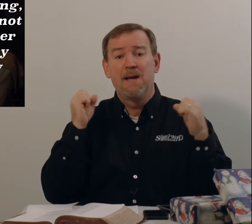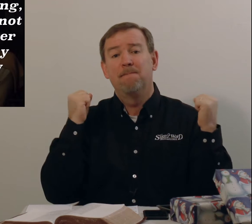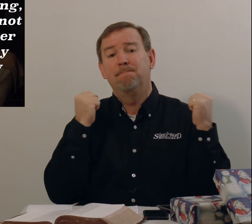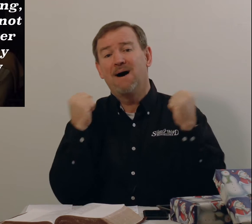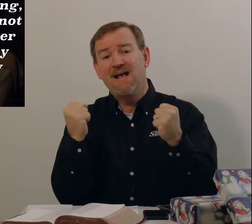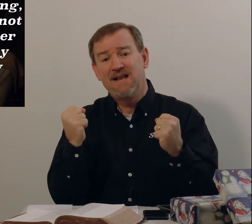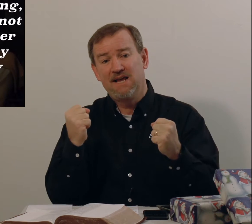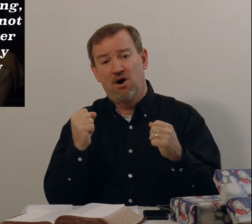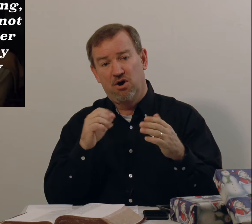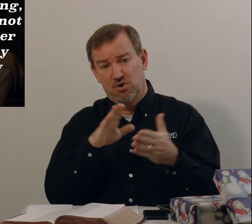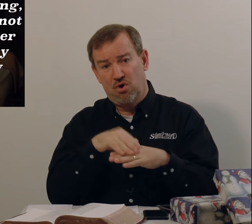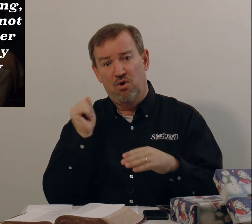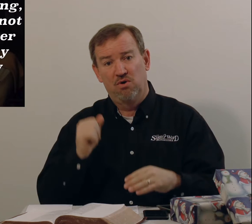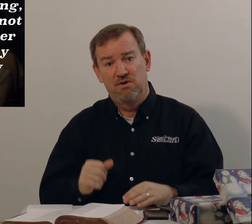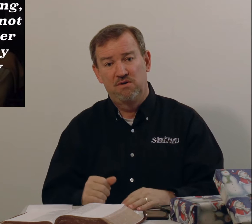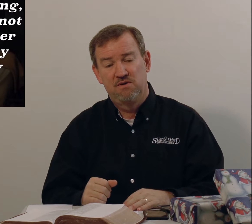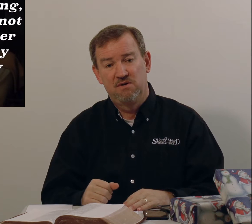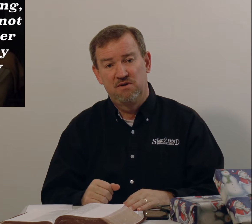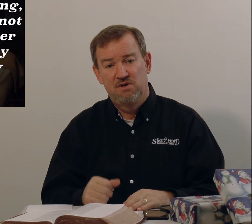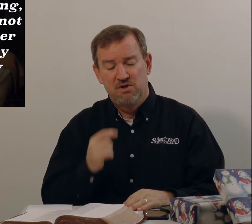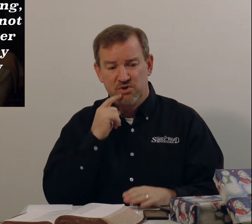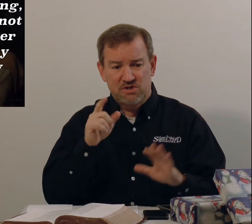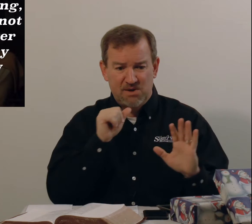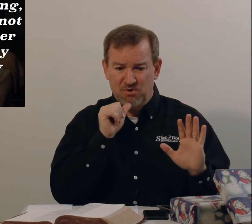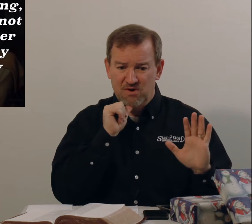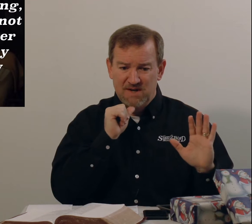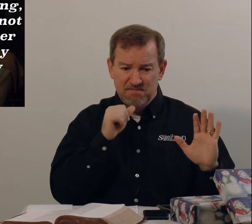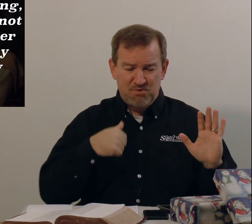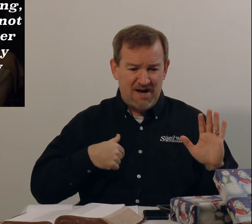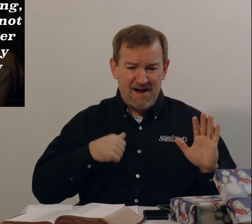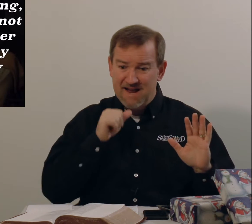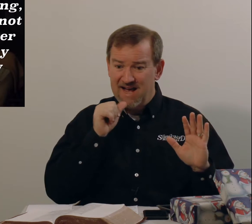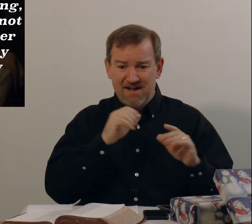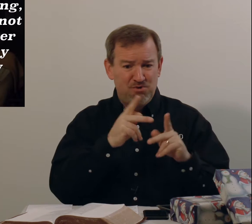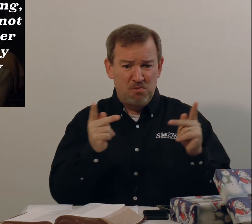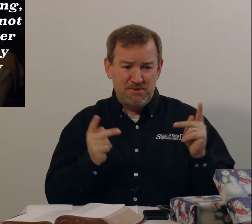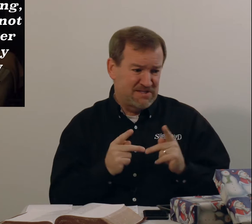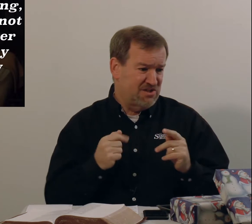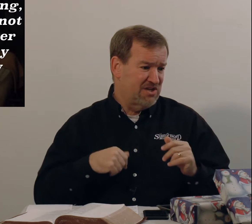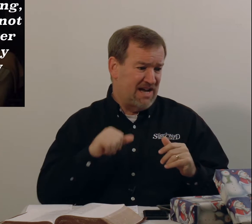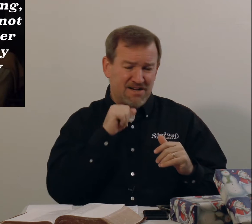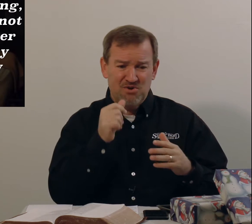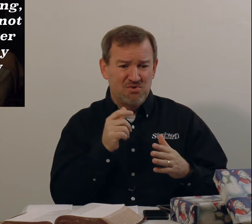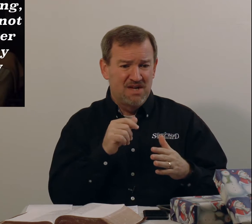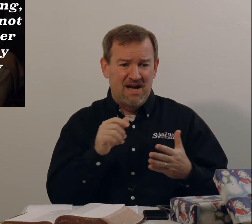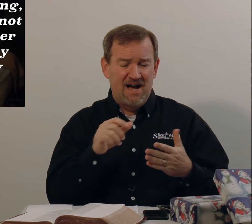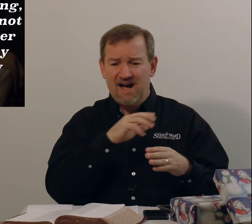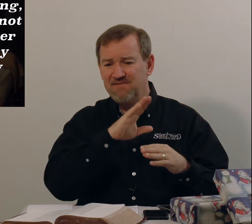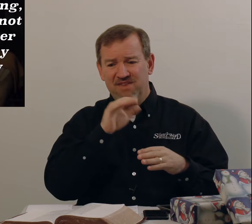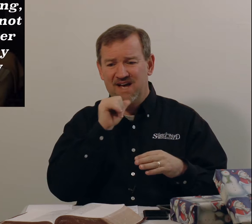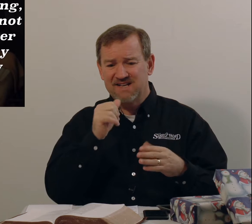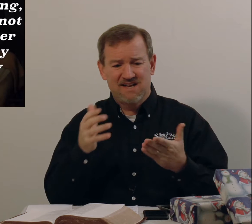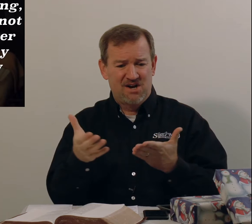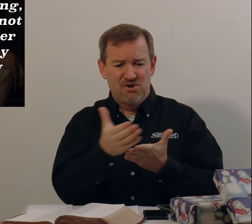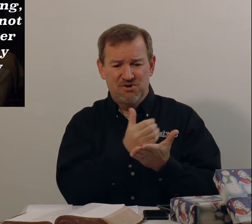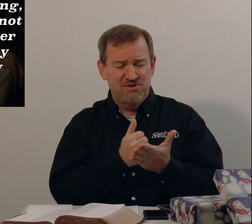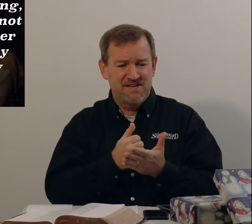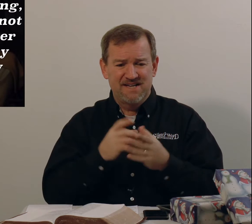mighty are called. You say, well, well, I, I have no position. I don't, I, I've not, uh, earned a